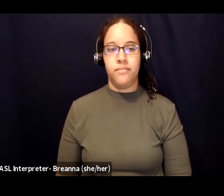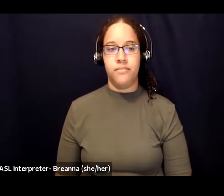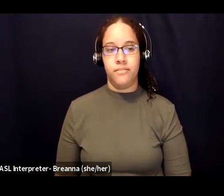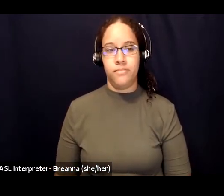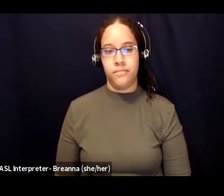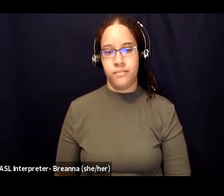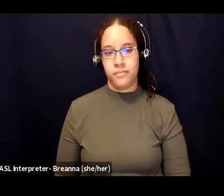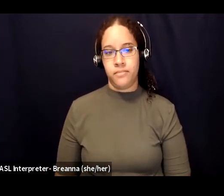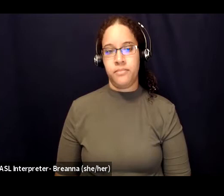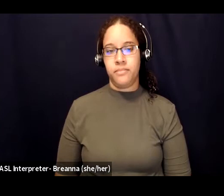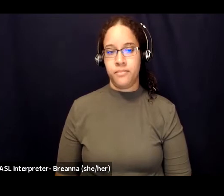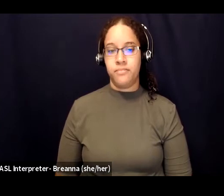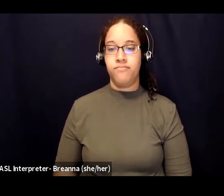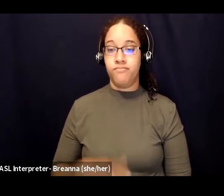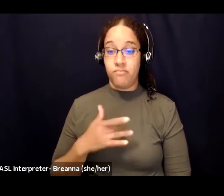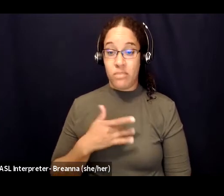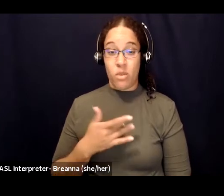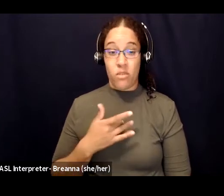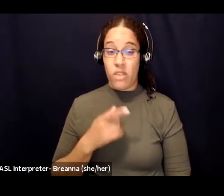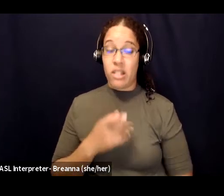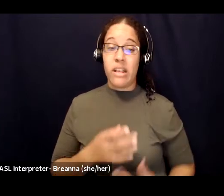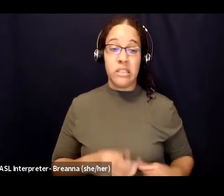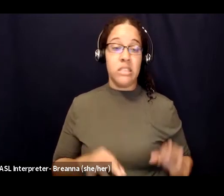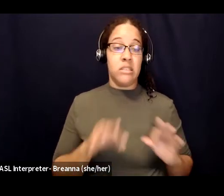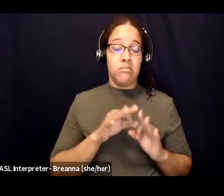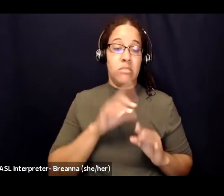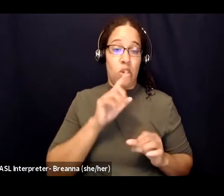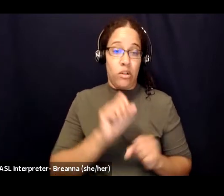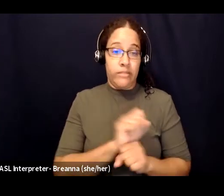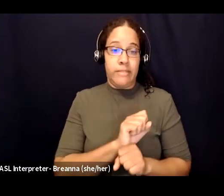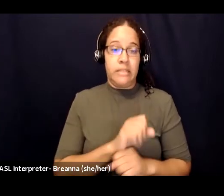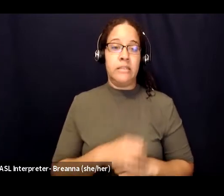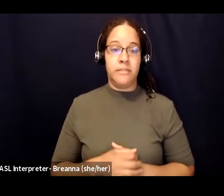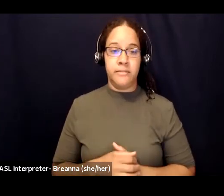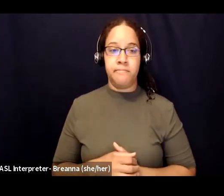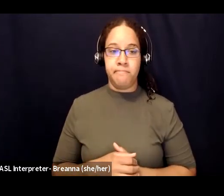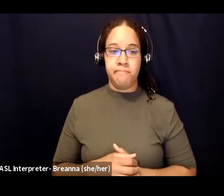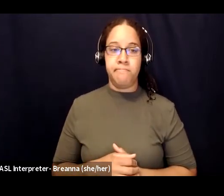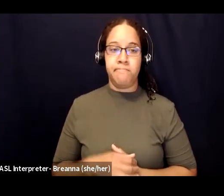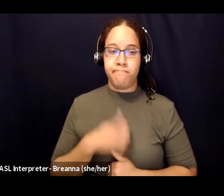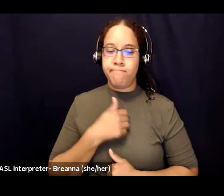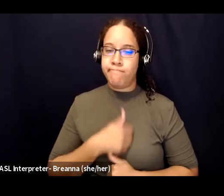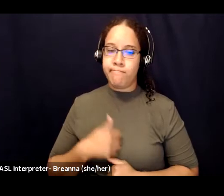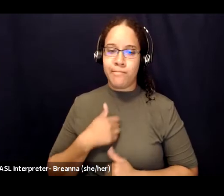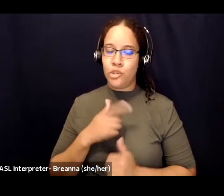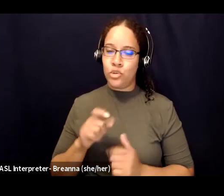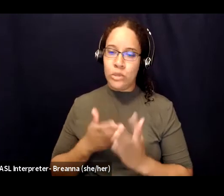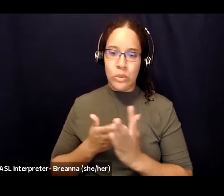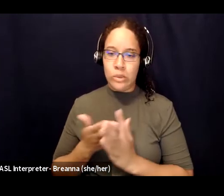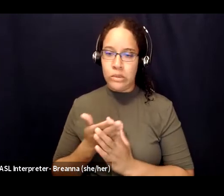your feelings are valid you deserve so much more i'm sorry you went through that you're doing the best you could with the skills and resources that